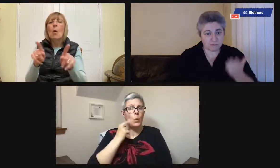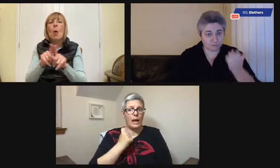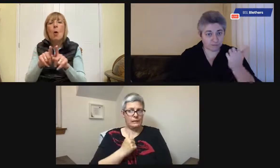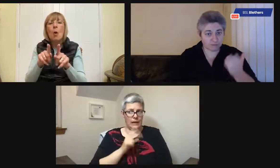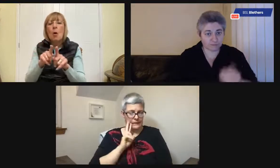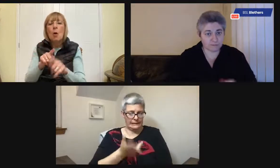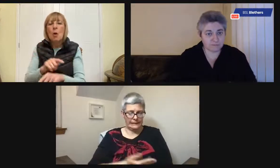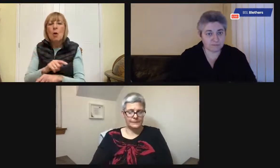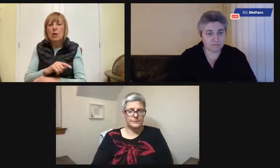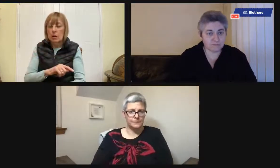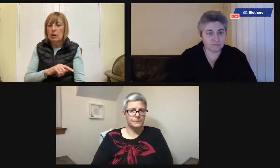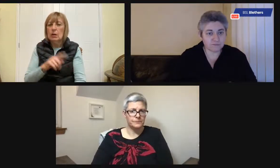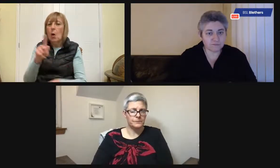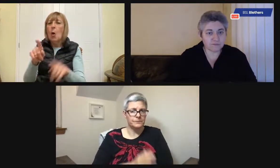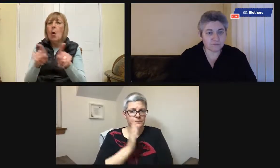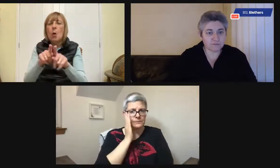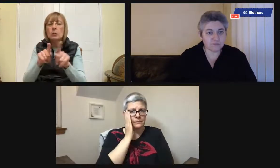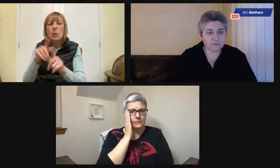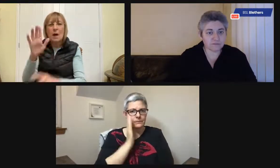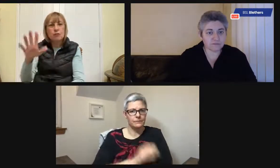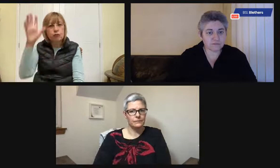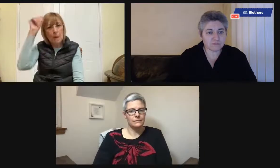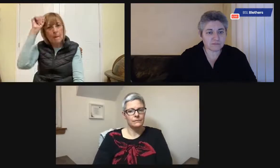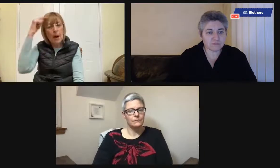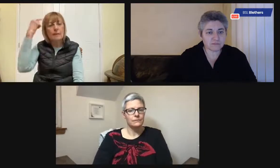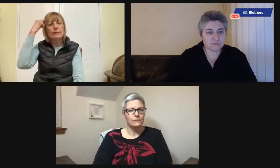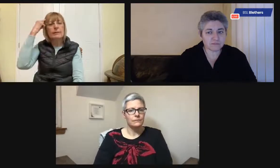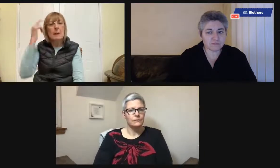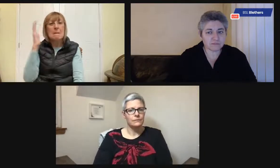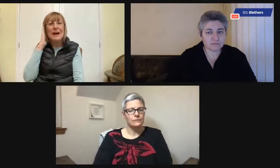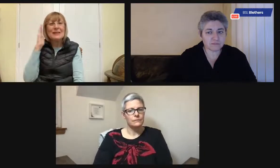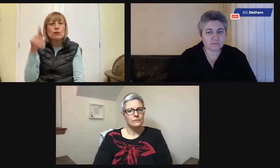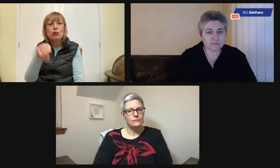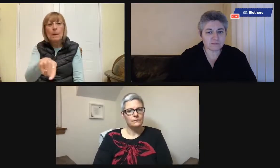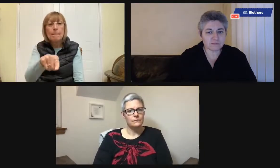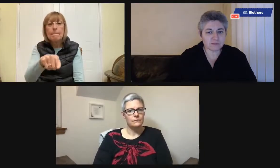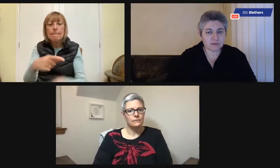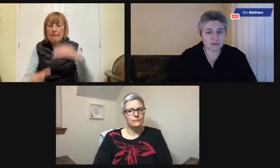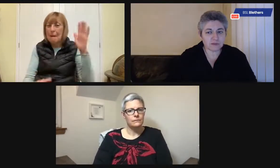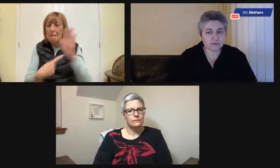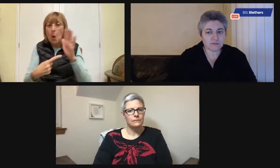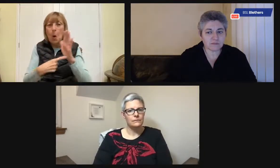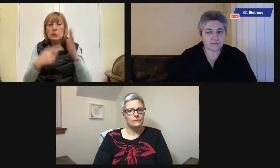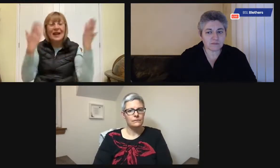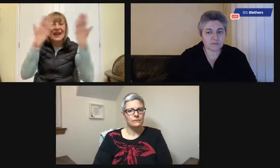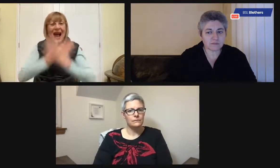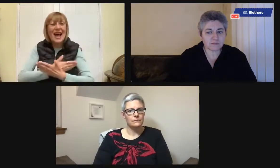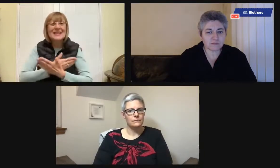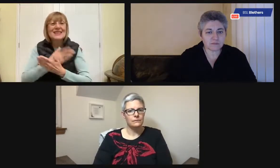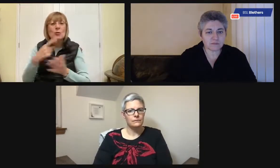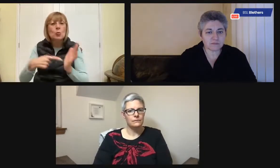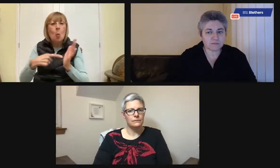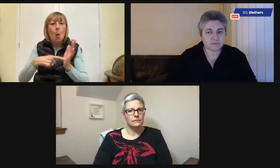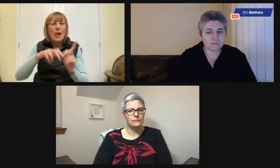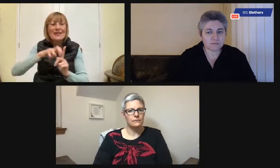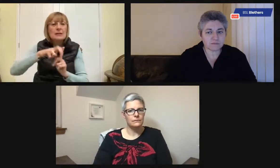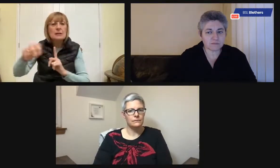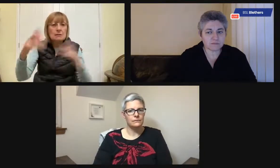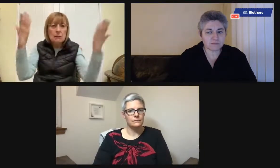contrasts around the outside of the switch because otherwise you're not going to see it. And remember in the bedroom, what's important at